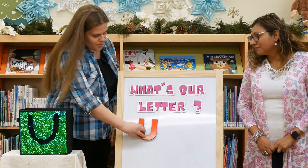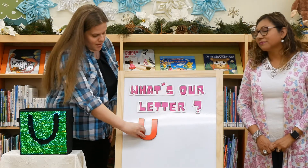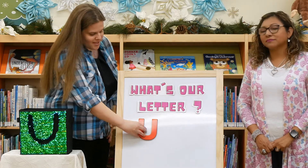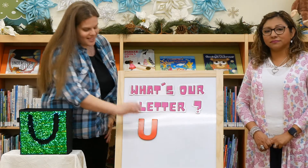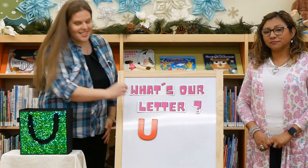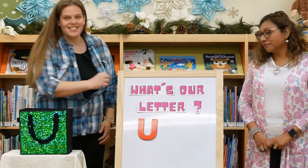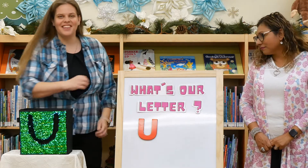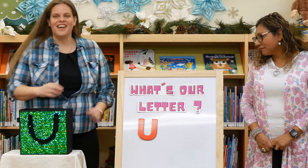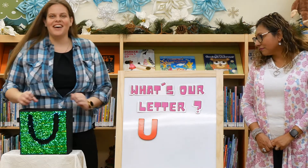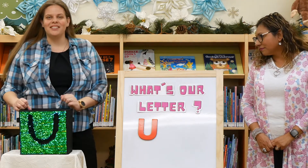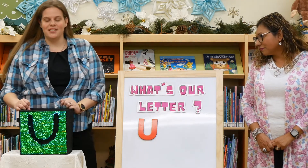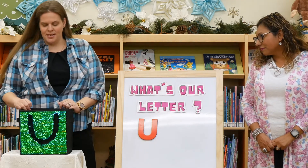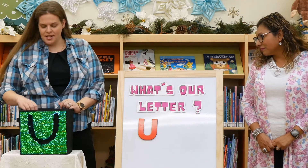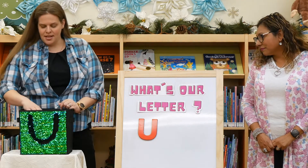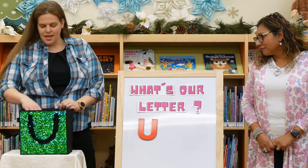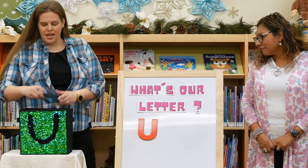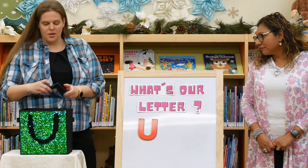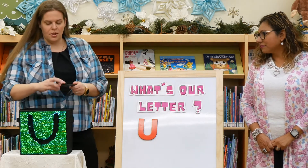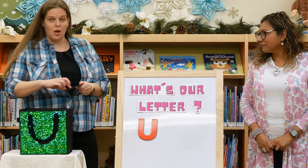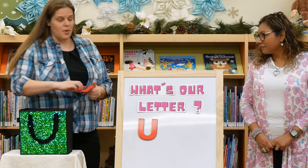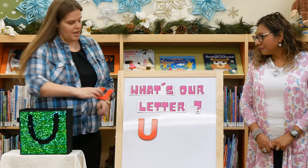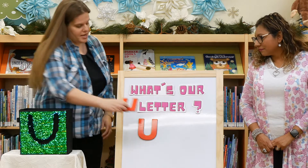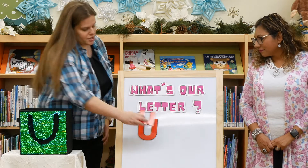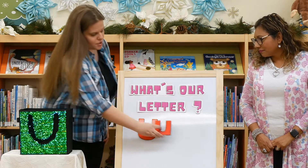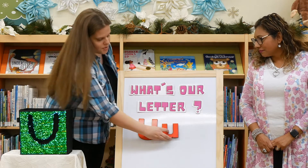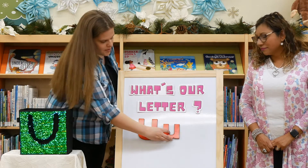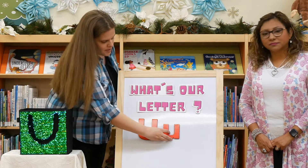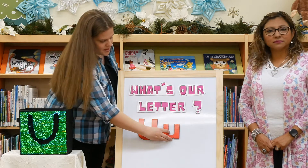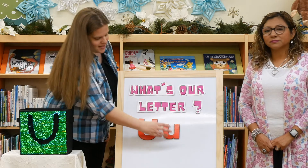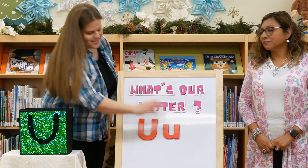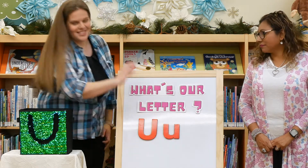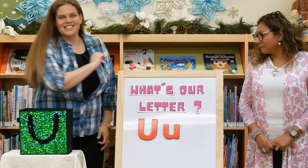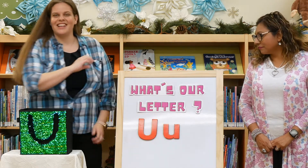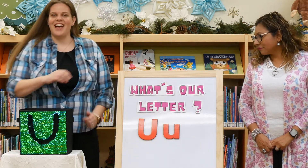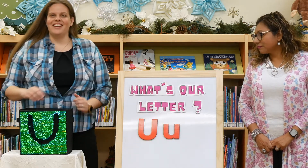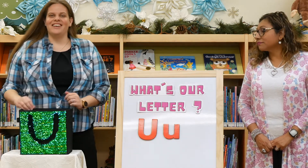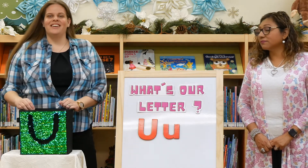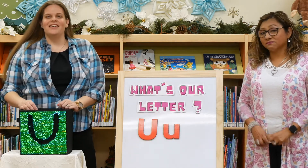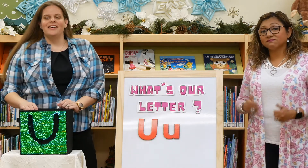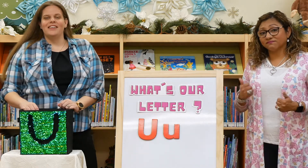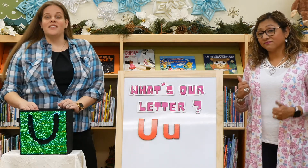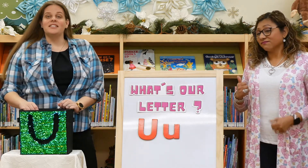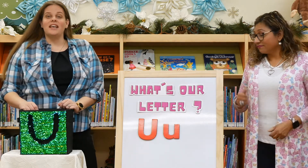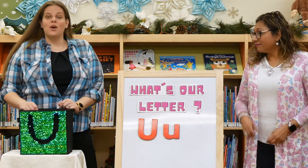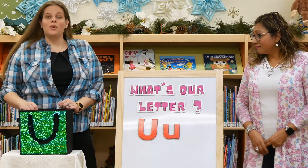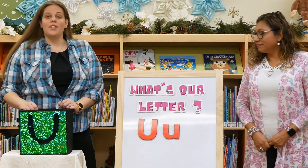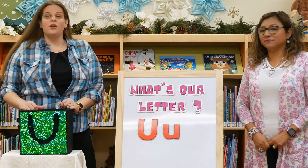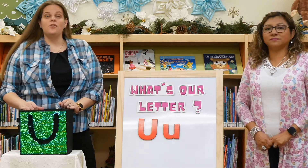looks like that. And our lowercase U looks like that. Now the sound that U